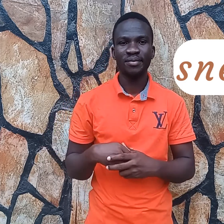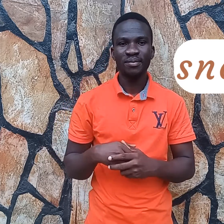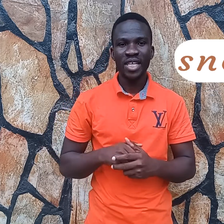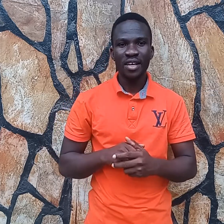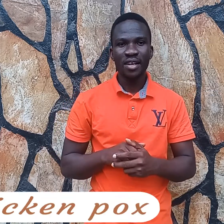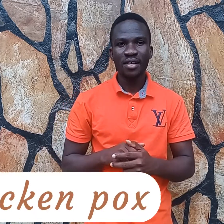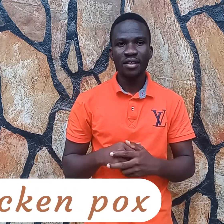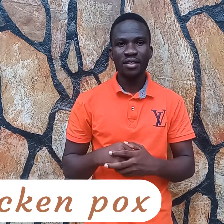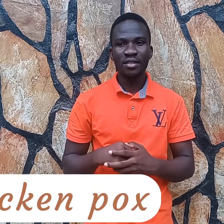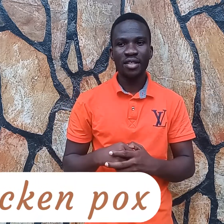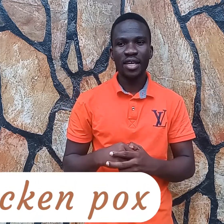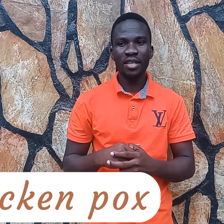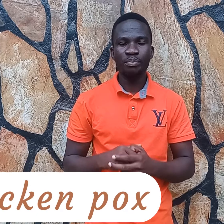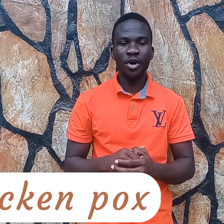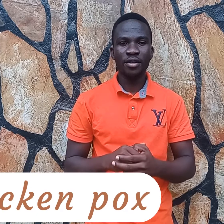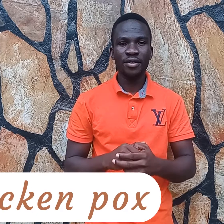chicken pox